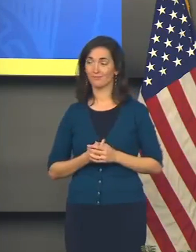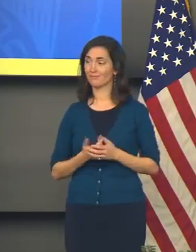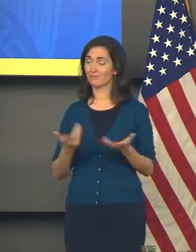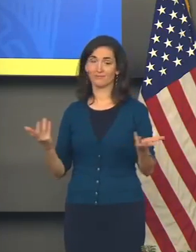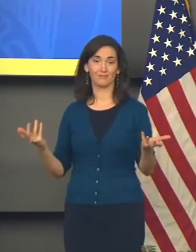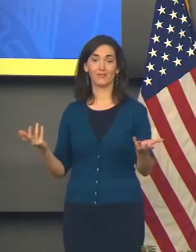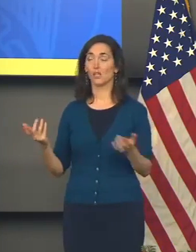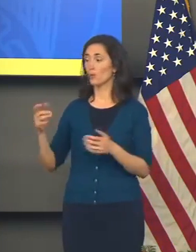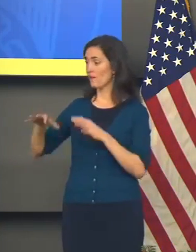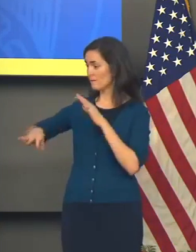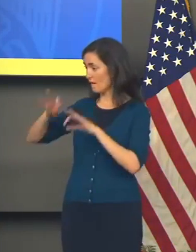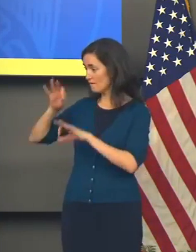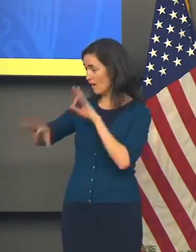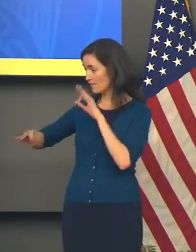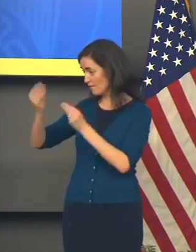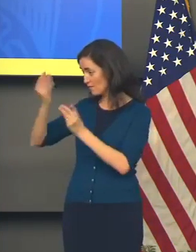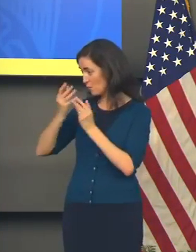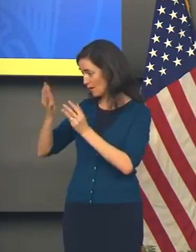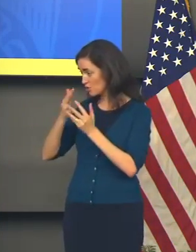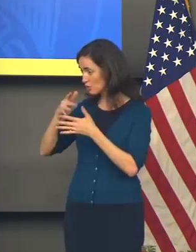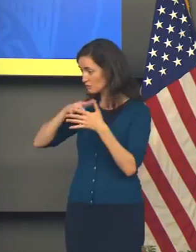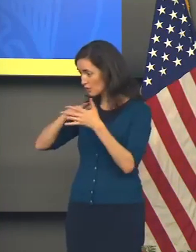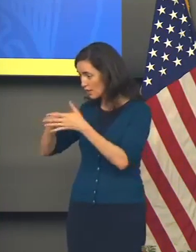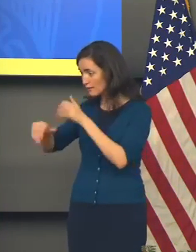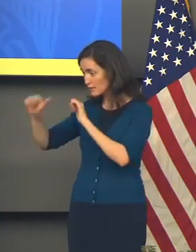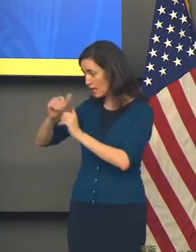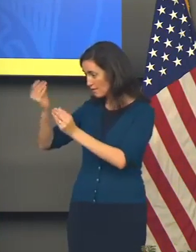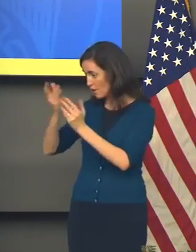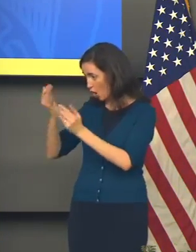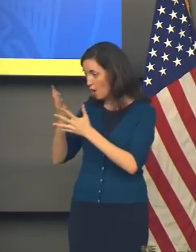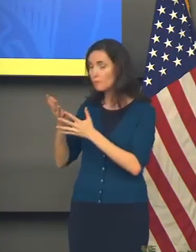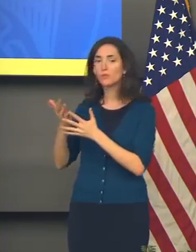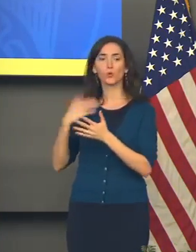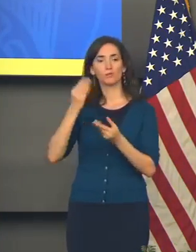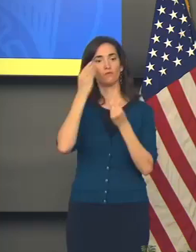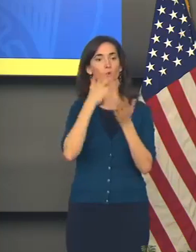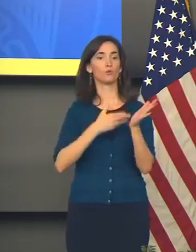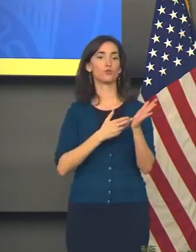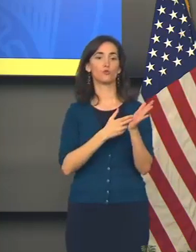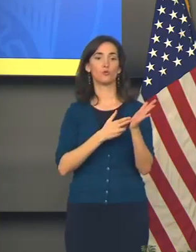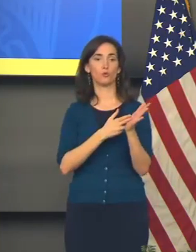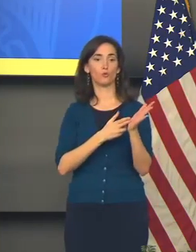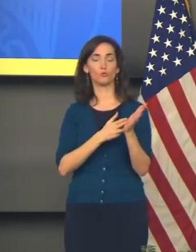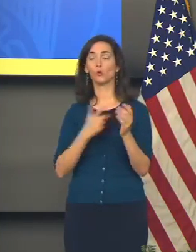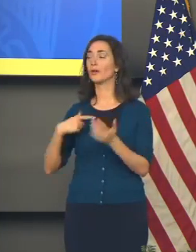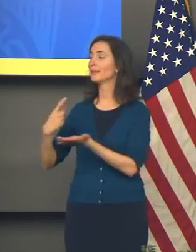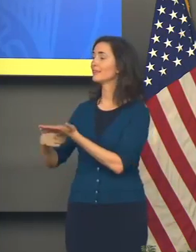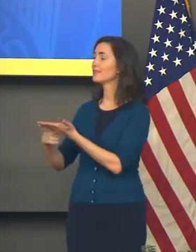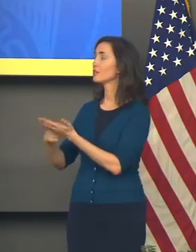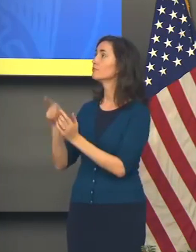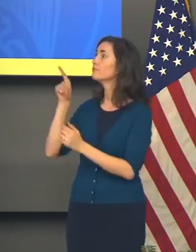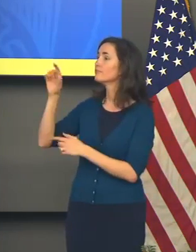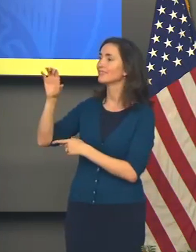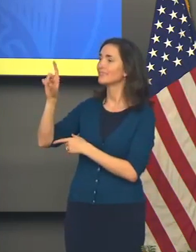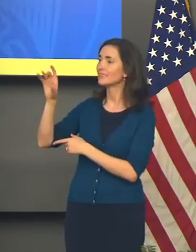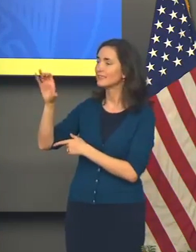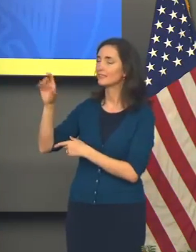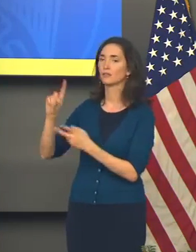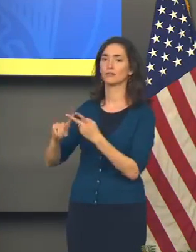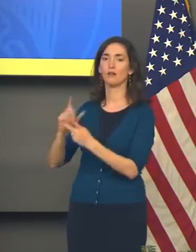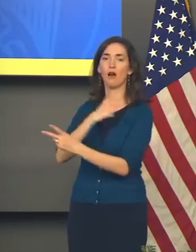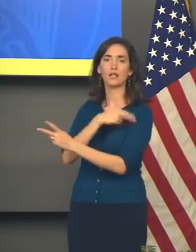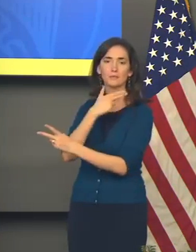as we know it based on the data and the science consulting with with public health, with CDC, with with